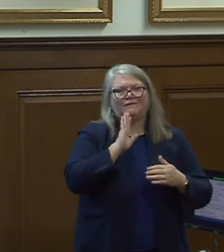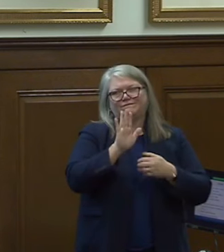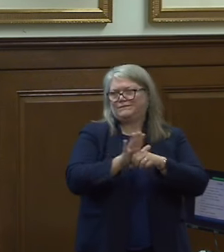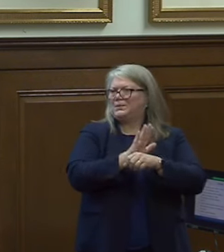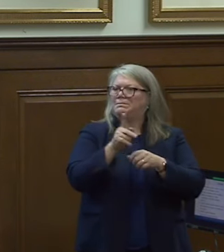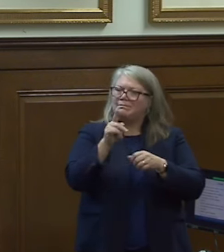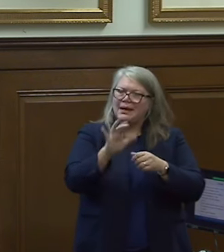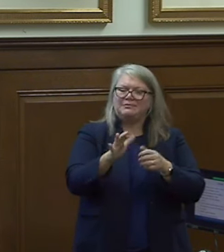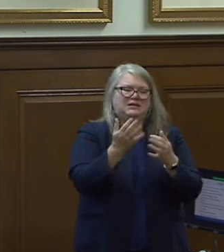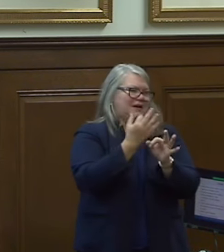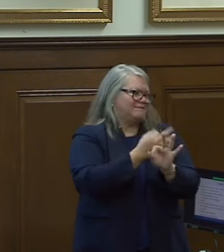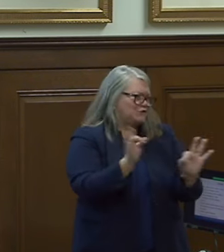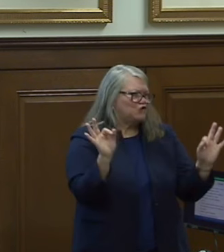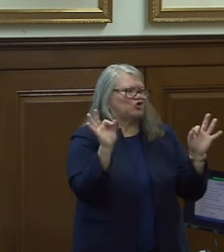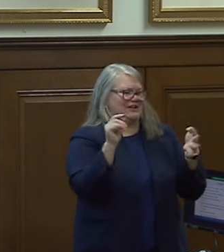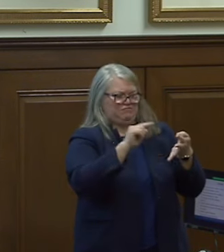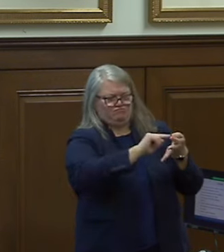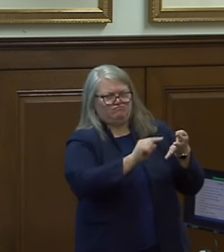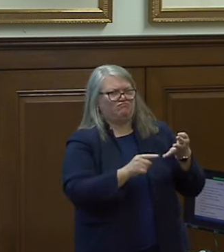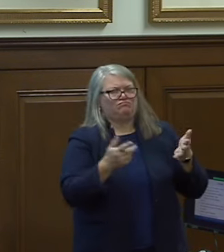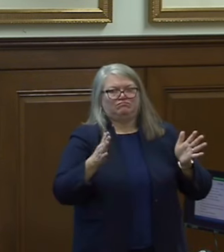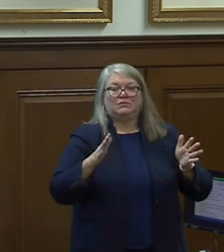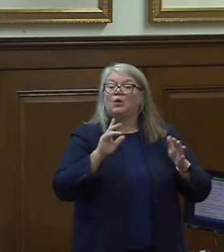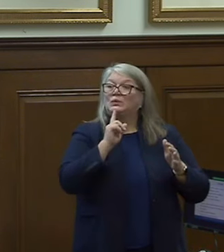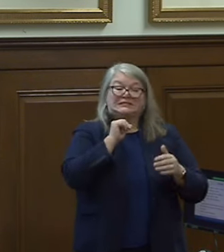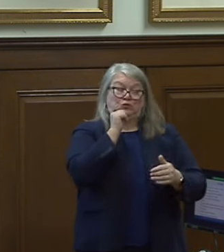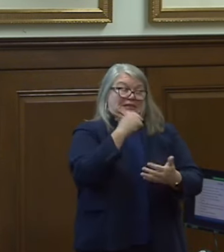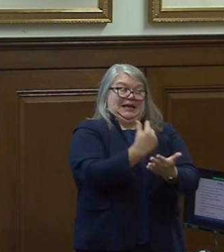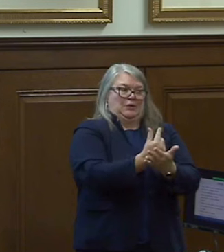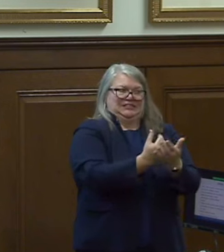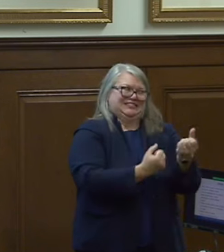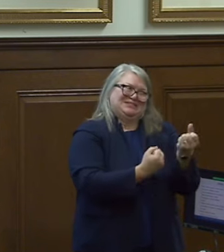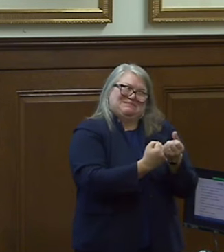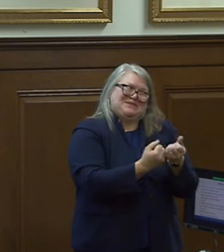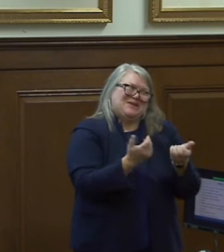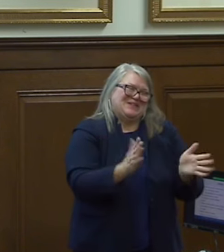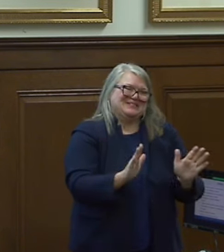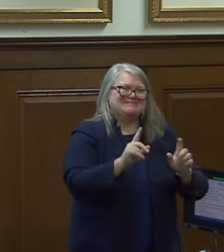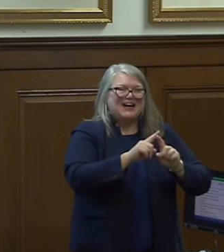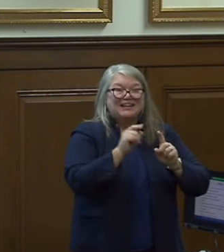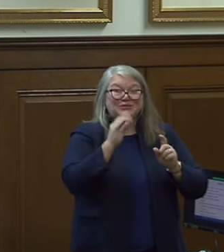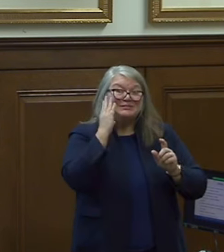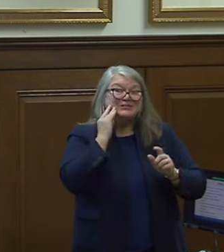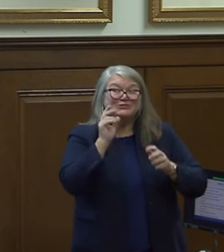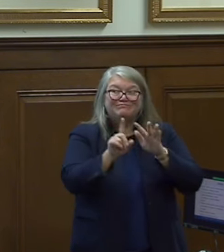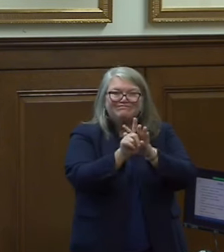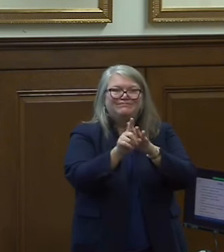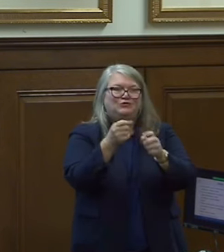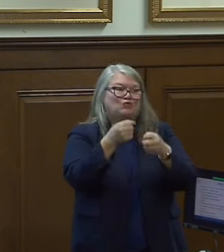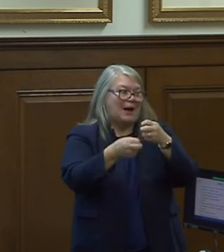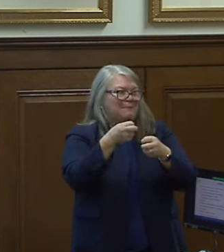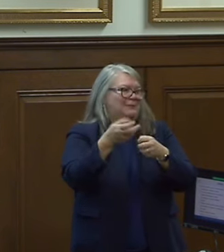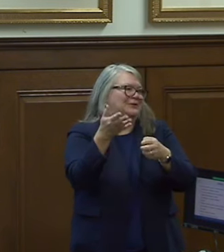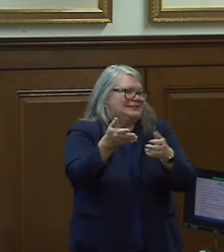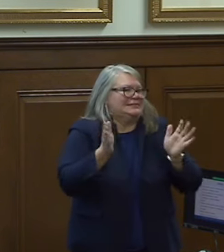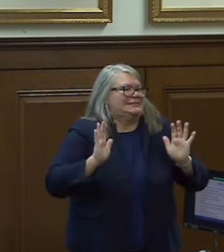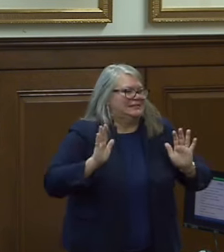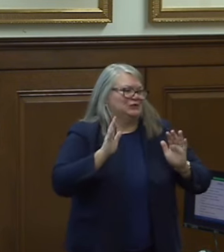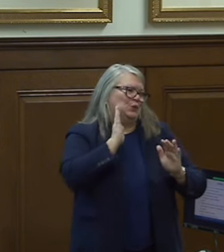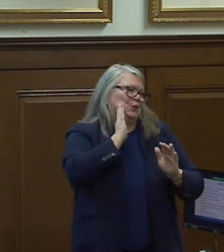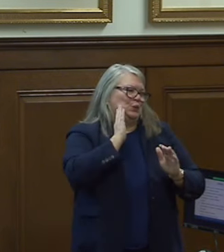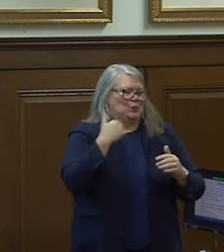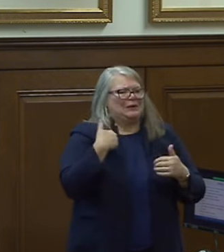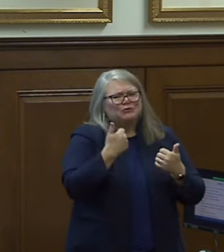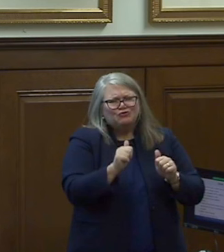public free the only thing we don't guarantee is support if you have trouble with it you you will